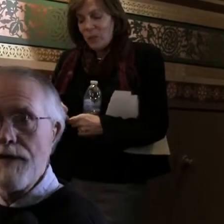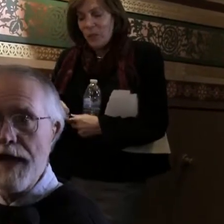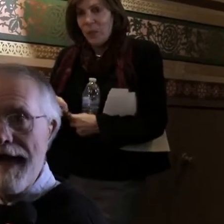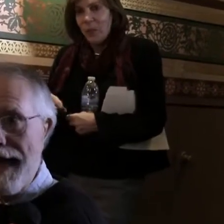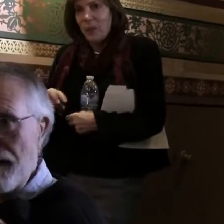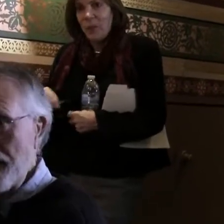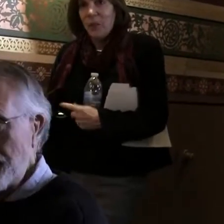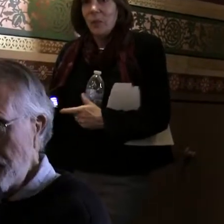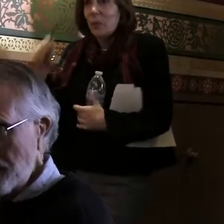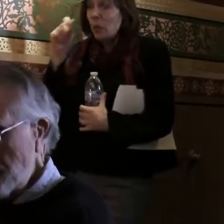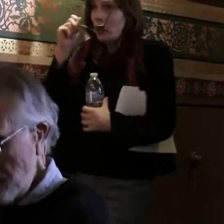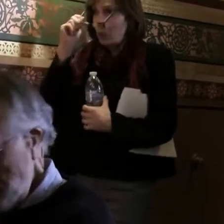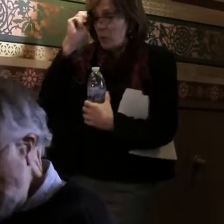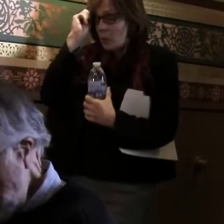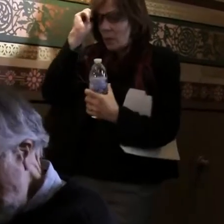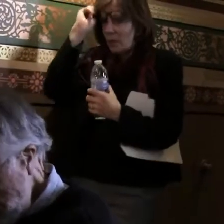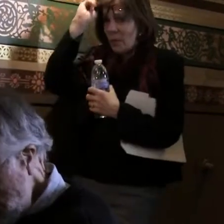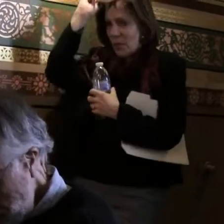out deserves a hand.